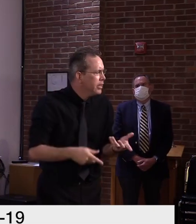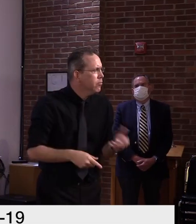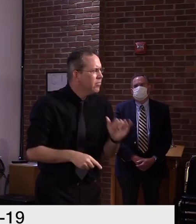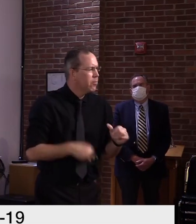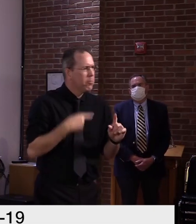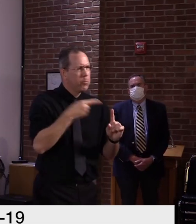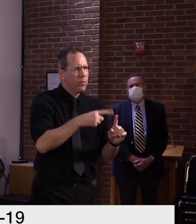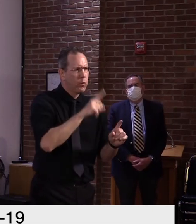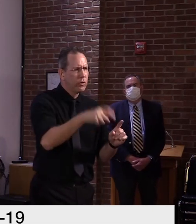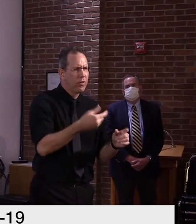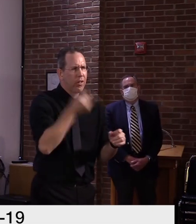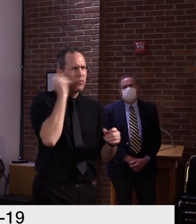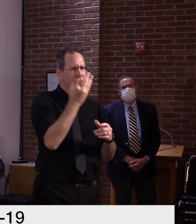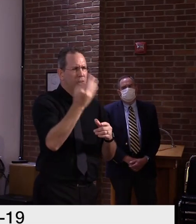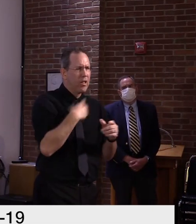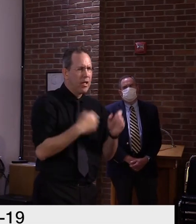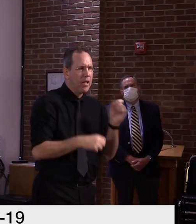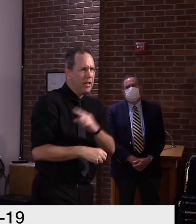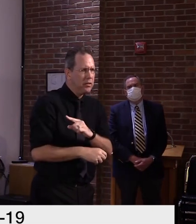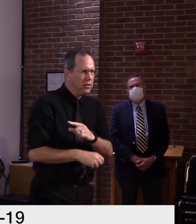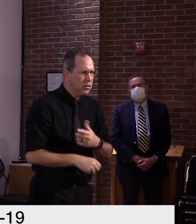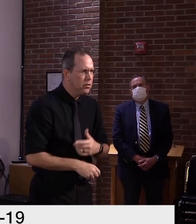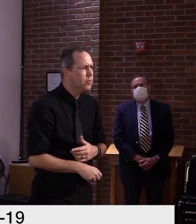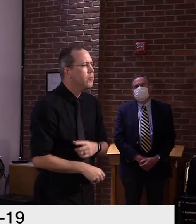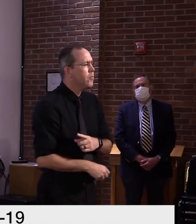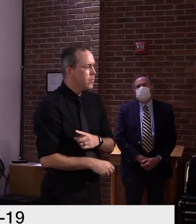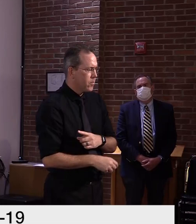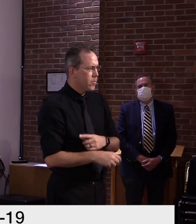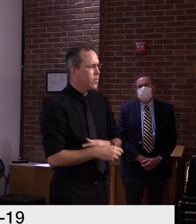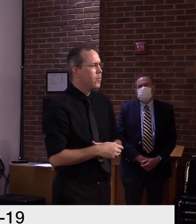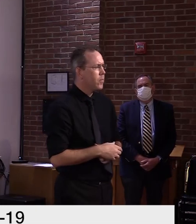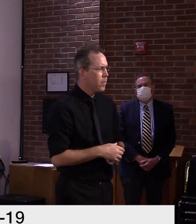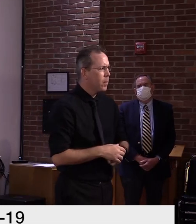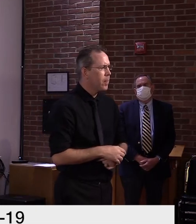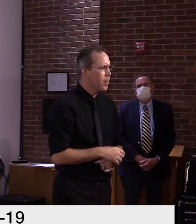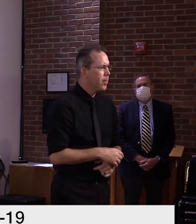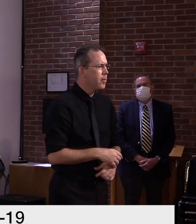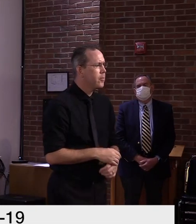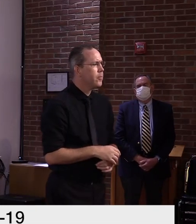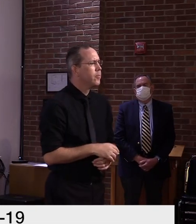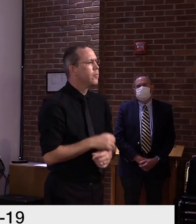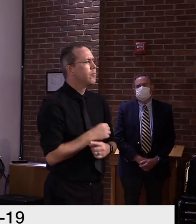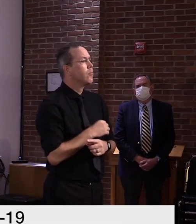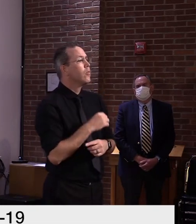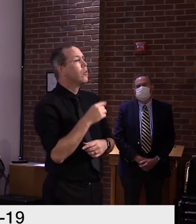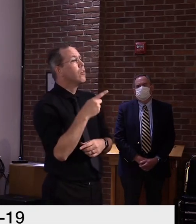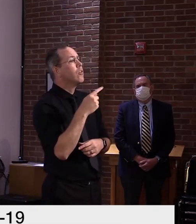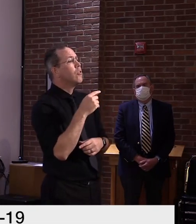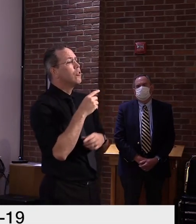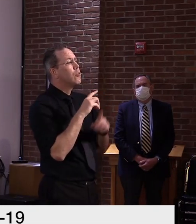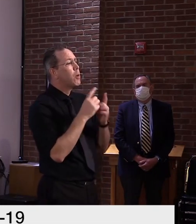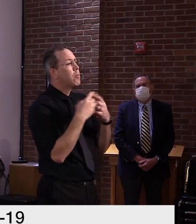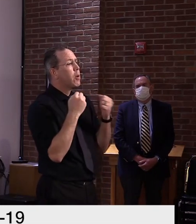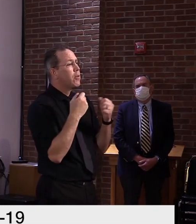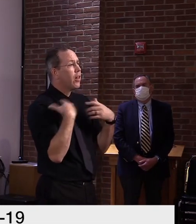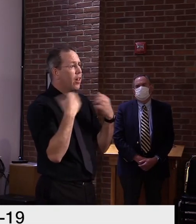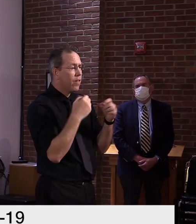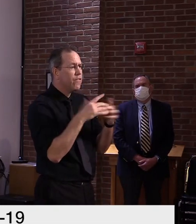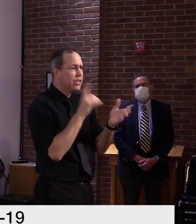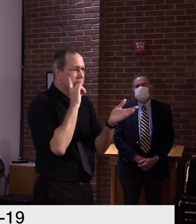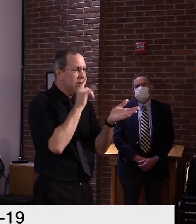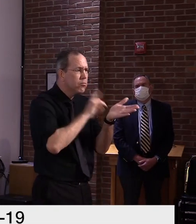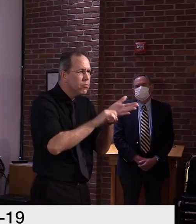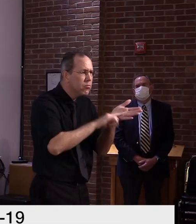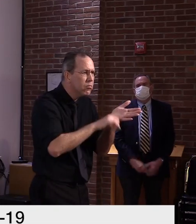reports we got from the department of public safety and the commissioner that there was no significant incident that occurred. The individual,